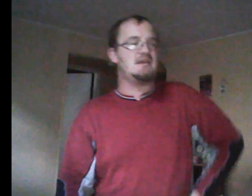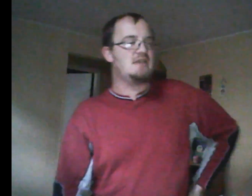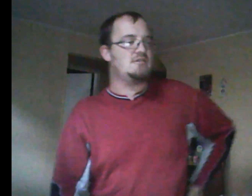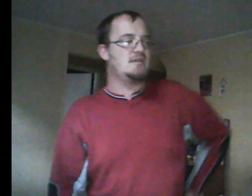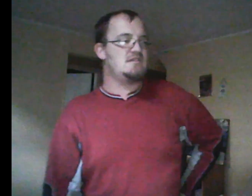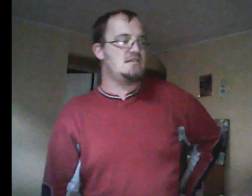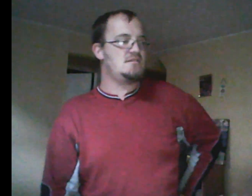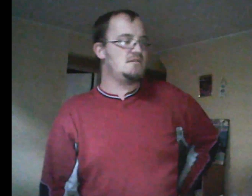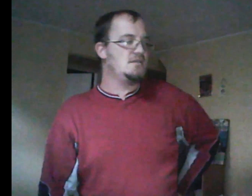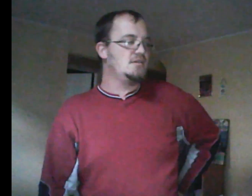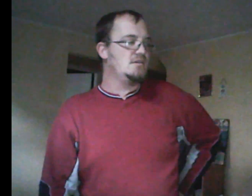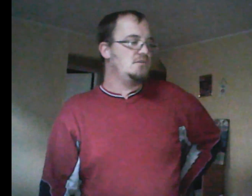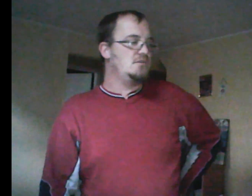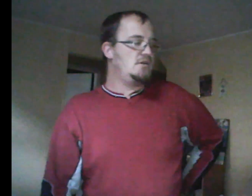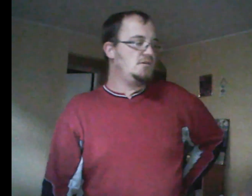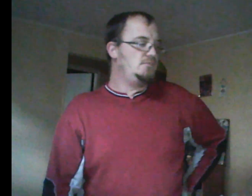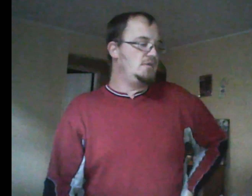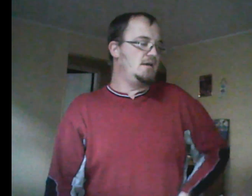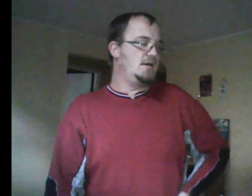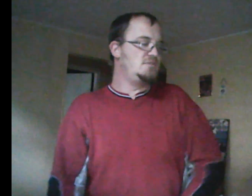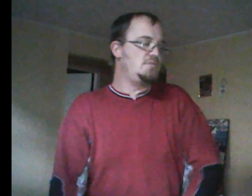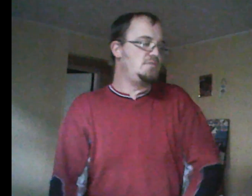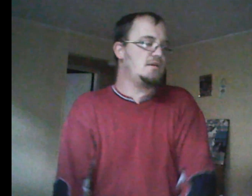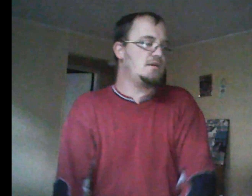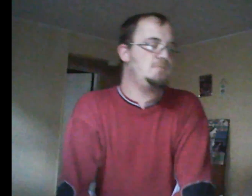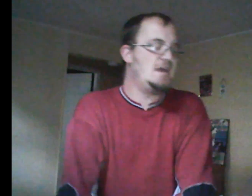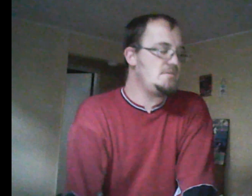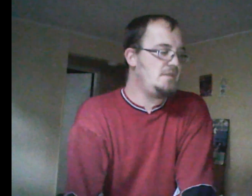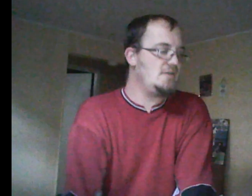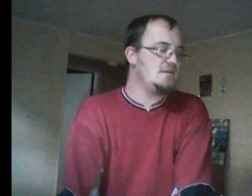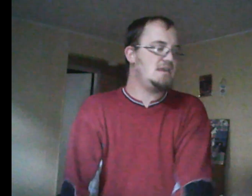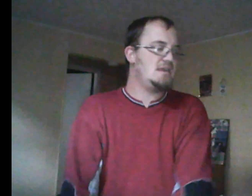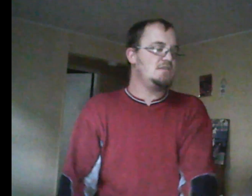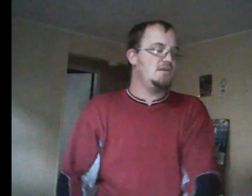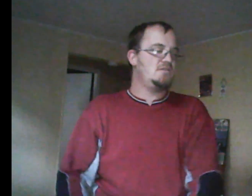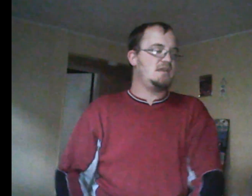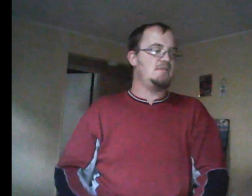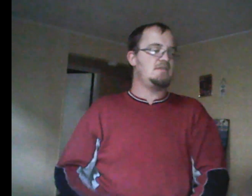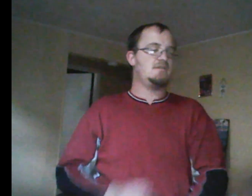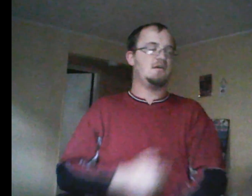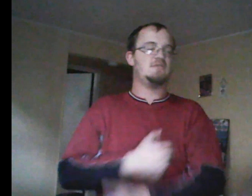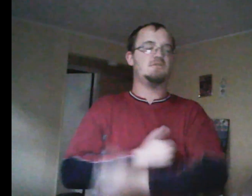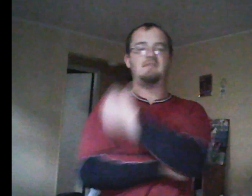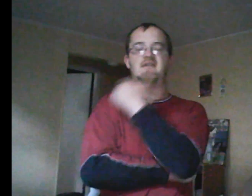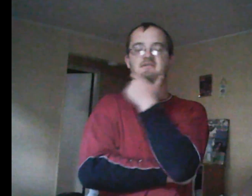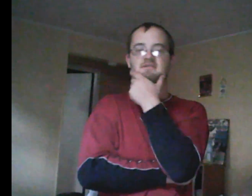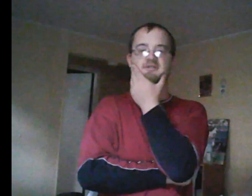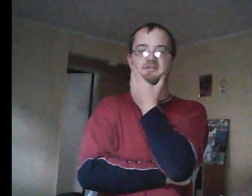superior. But, as a parent, he knows that Emma's heart's in the right place. So,